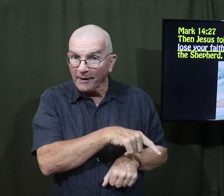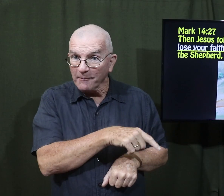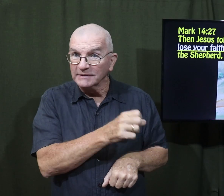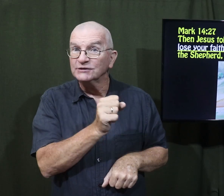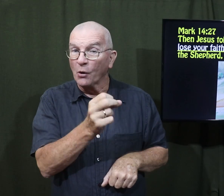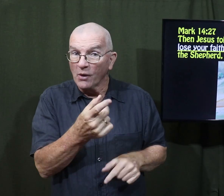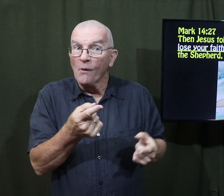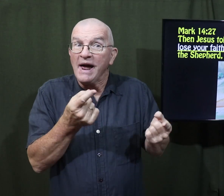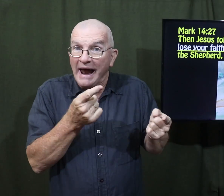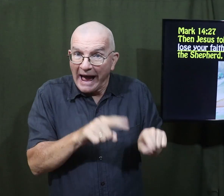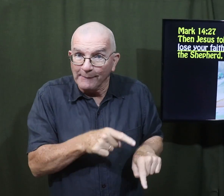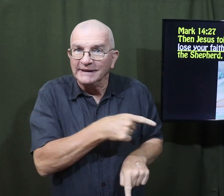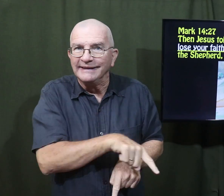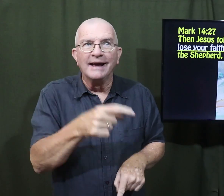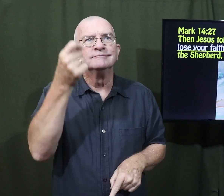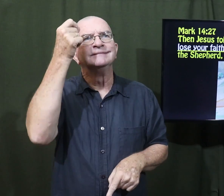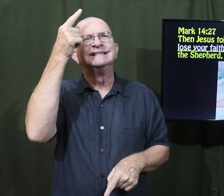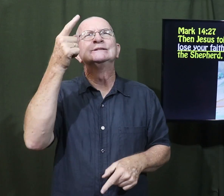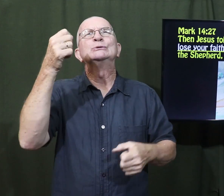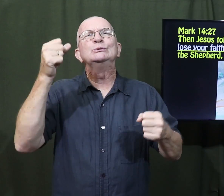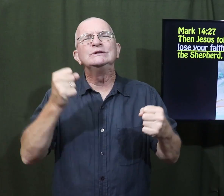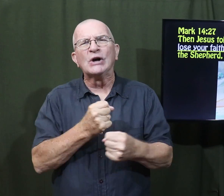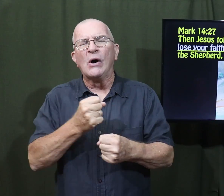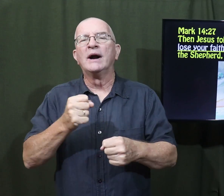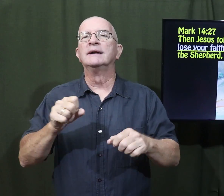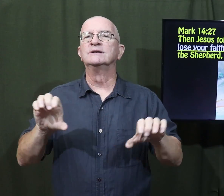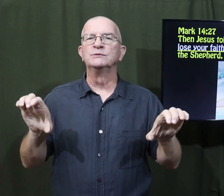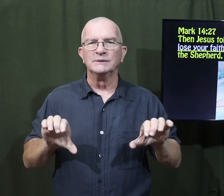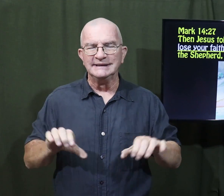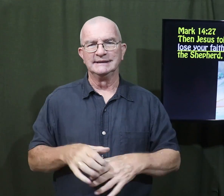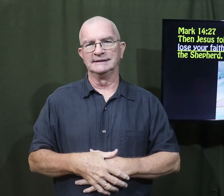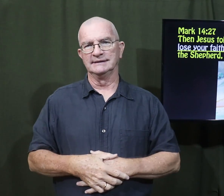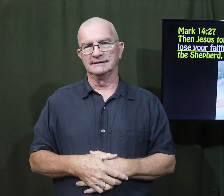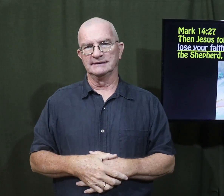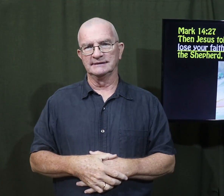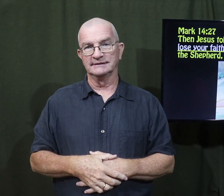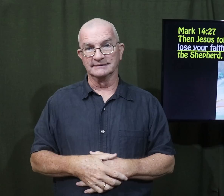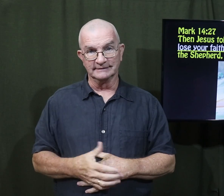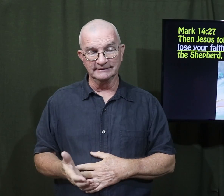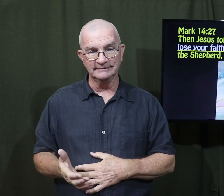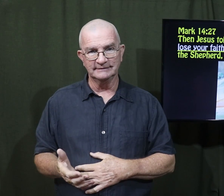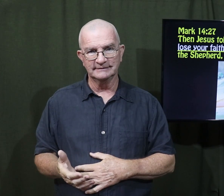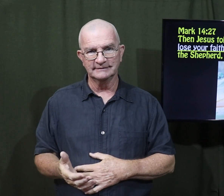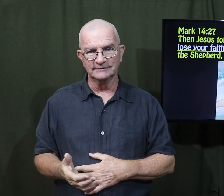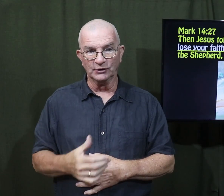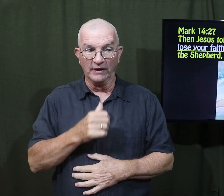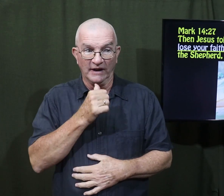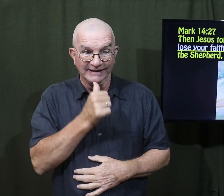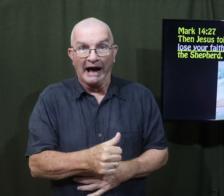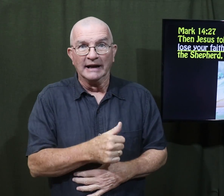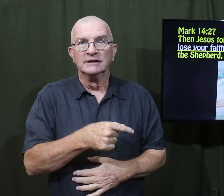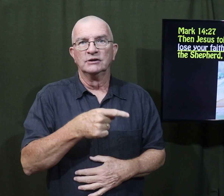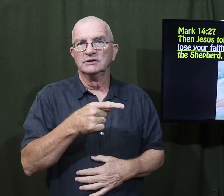He's warning them so when it happens they will understand and say, Oh, that's what we did.